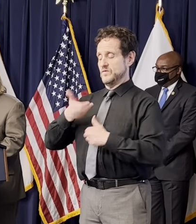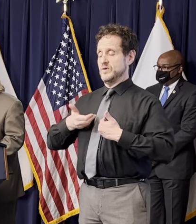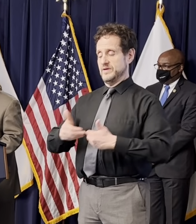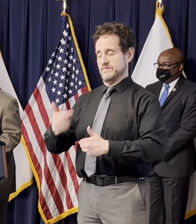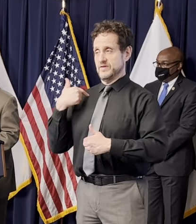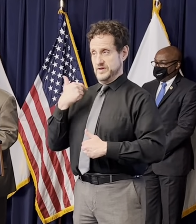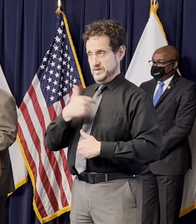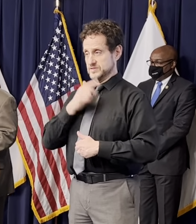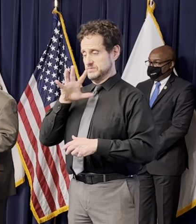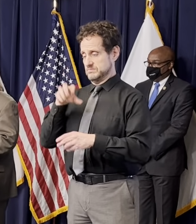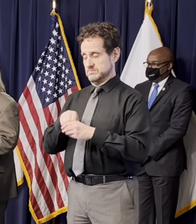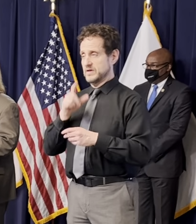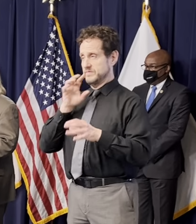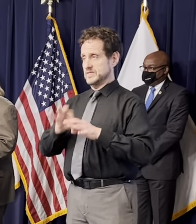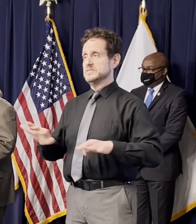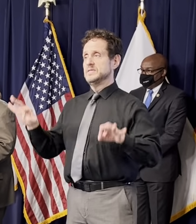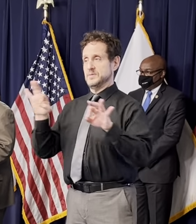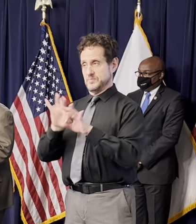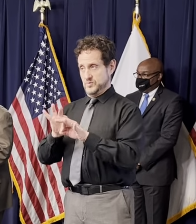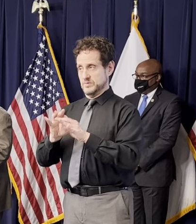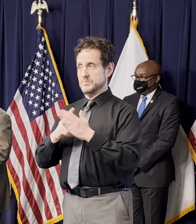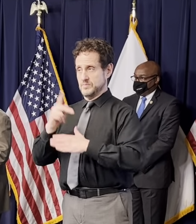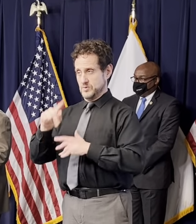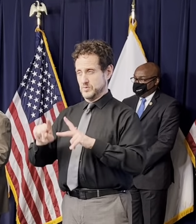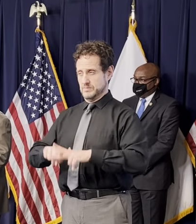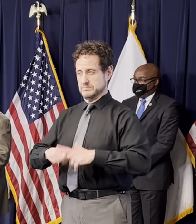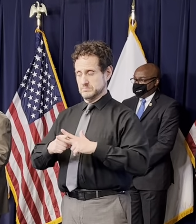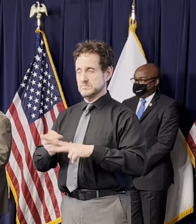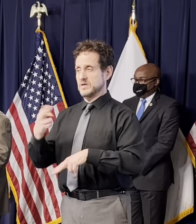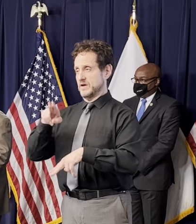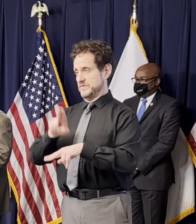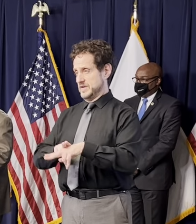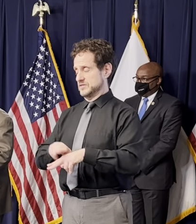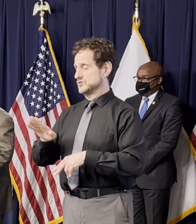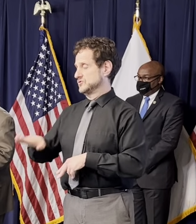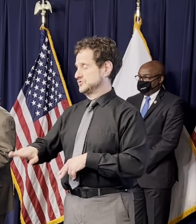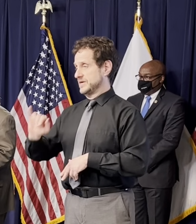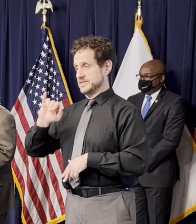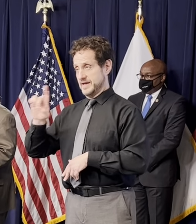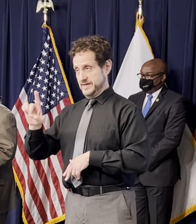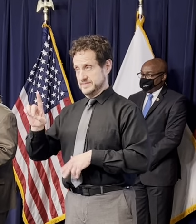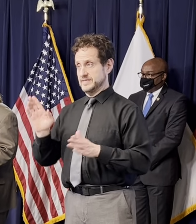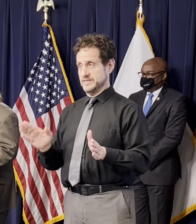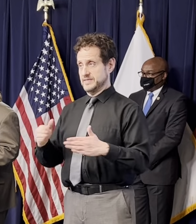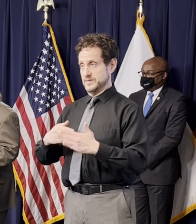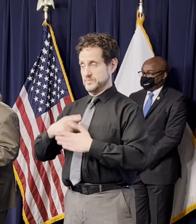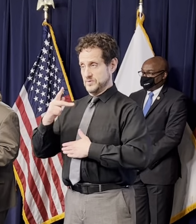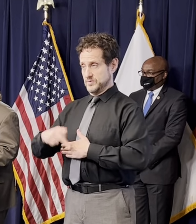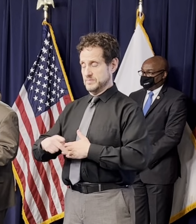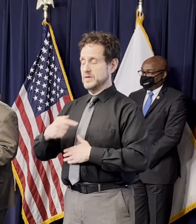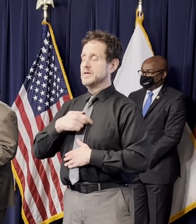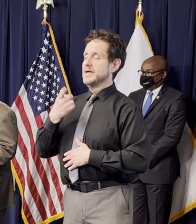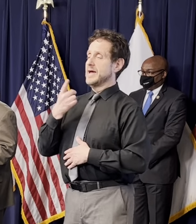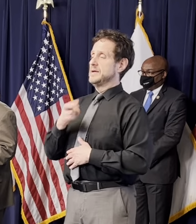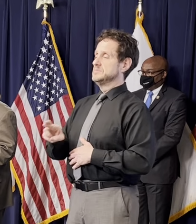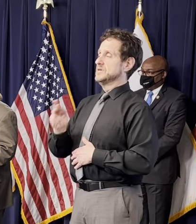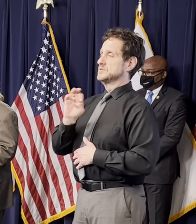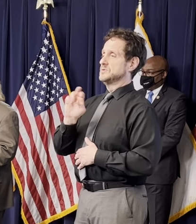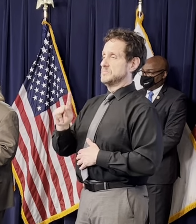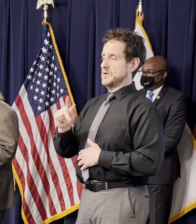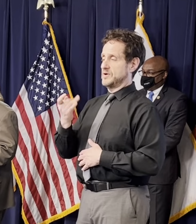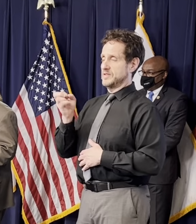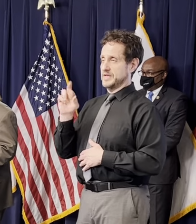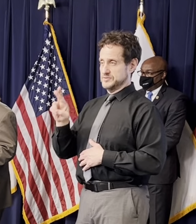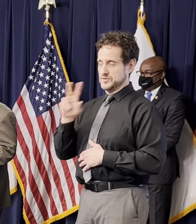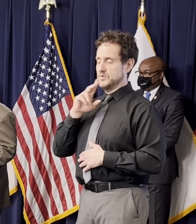to be part of this important launch of the National Child ID Kids Program. I'm Dr. Mark Leisner. I'm the Executive